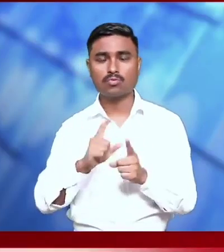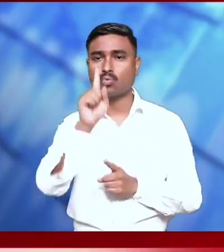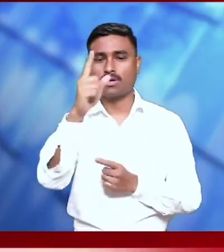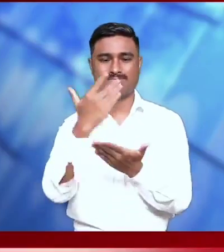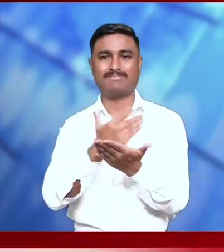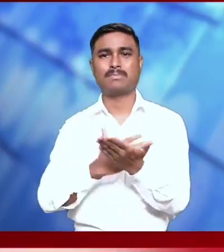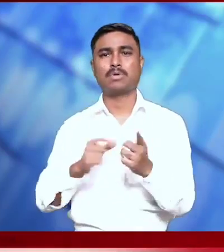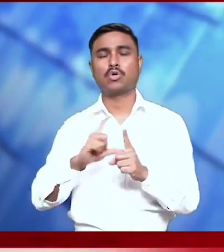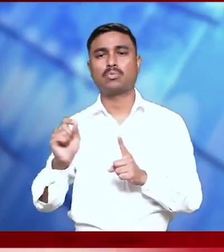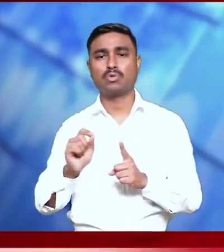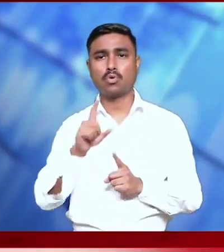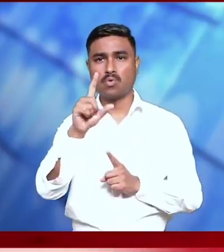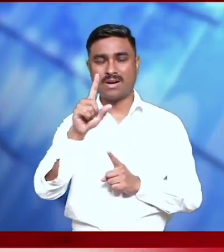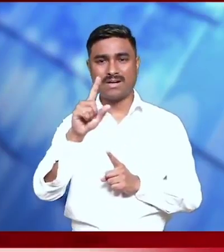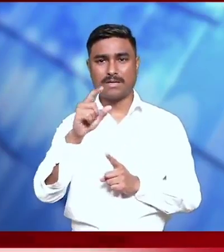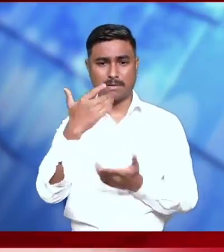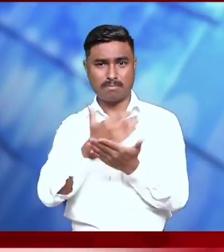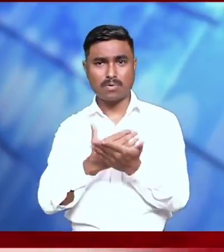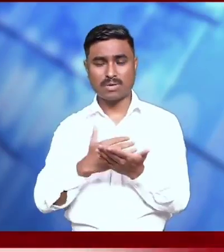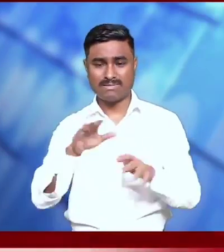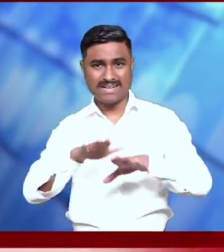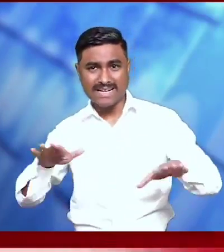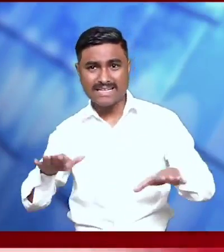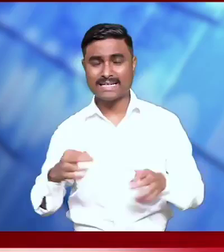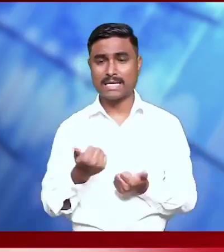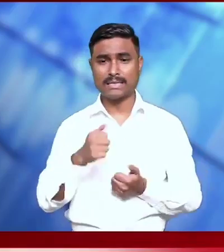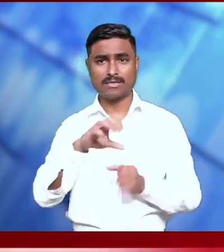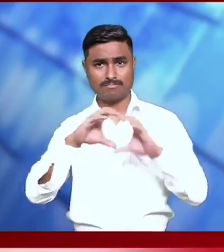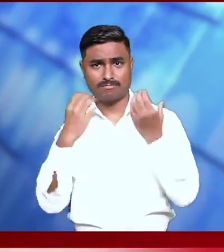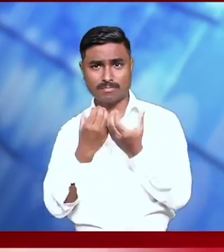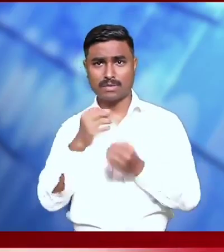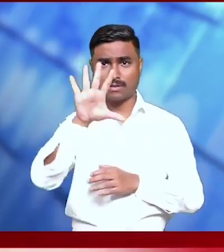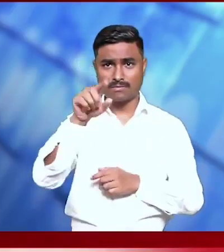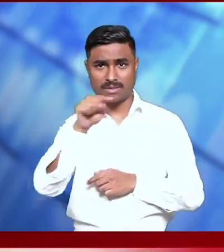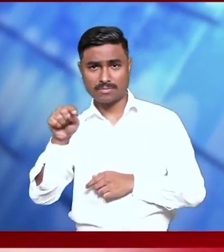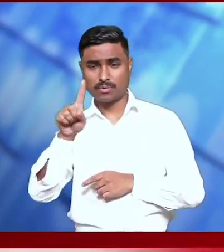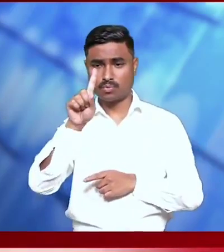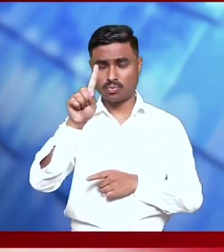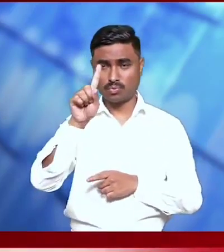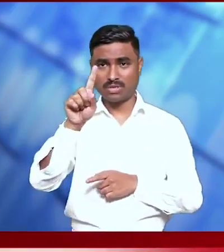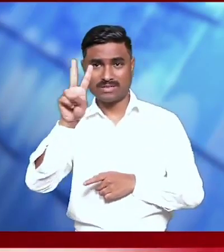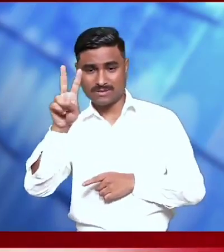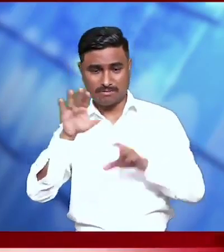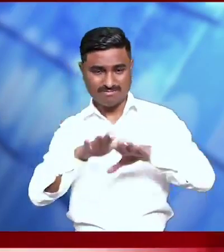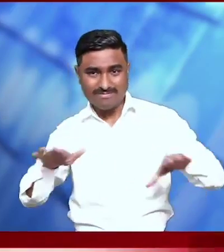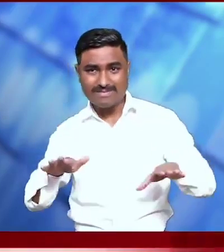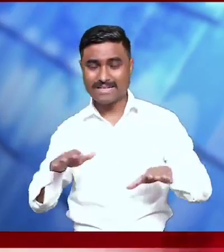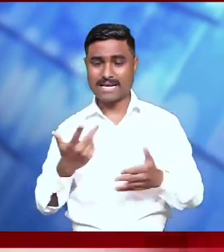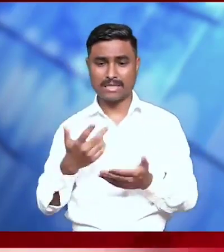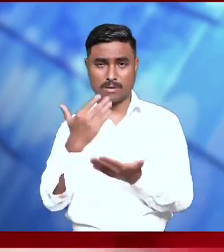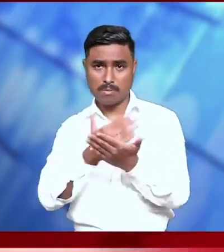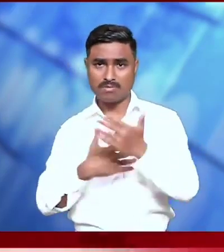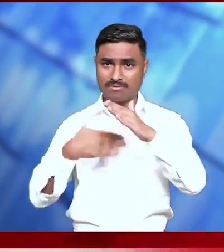different school students of Grade 5-12 under Pakyong District participated in various activities including